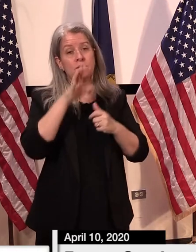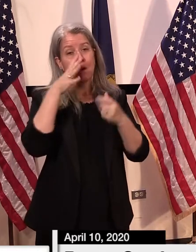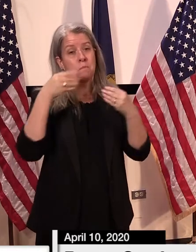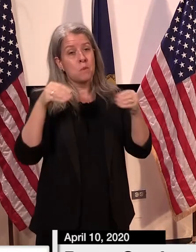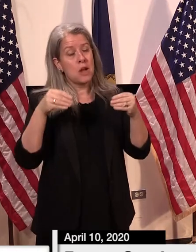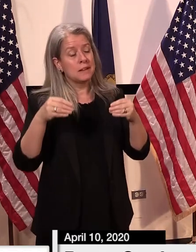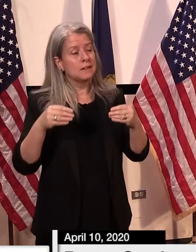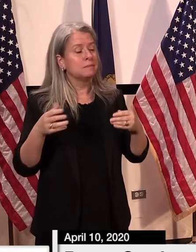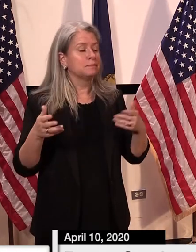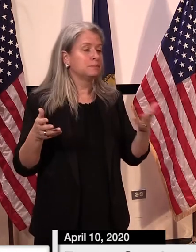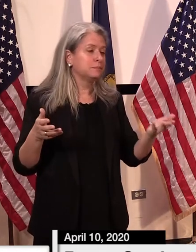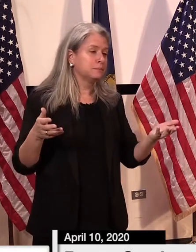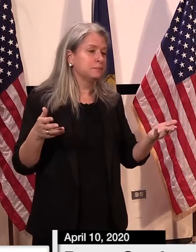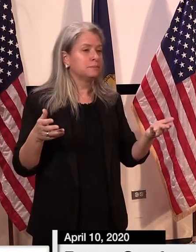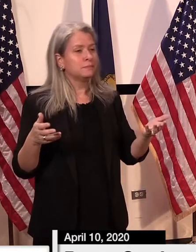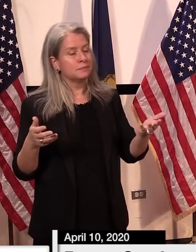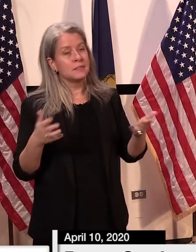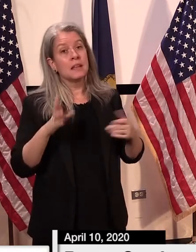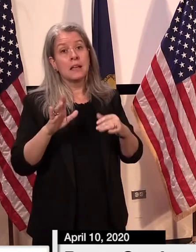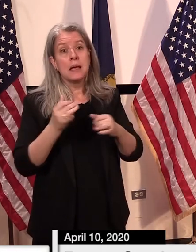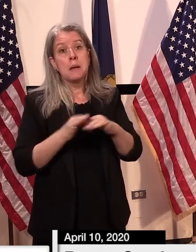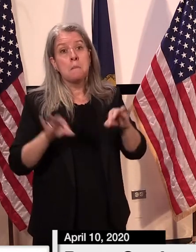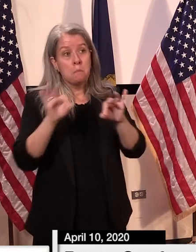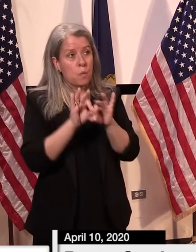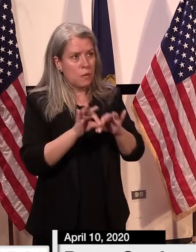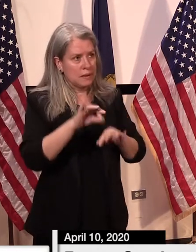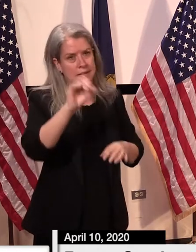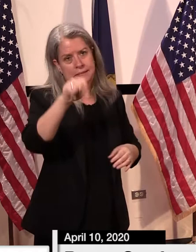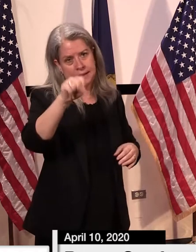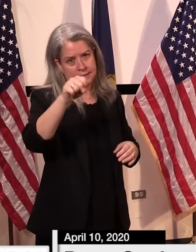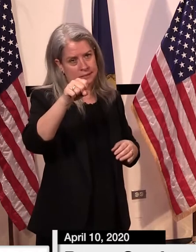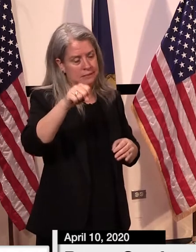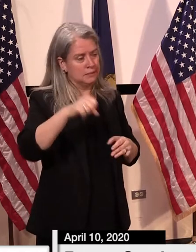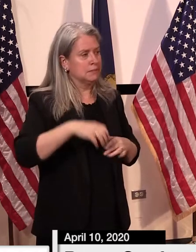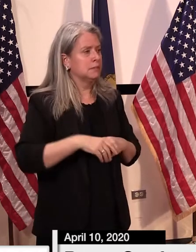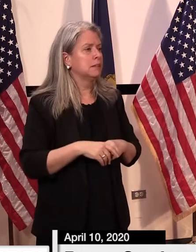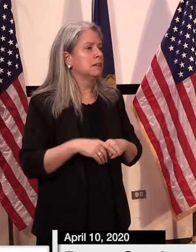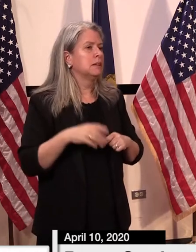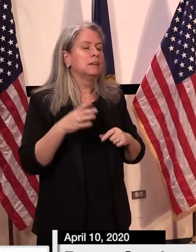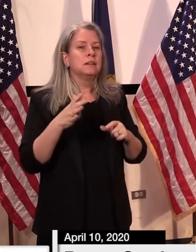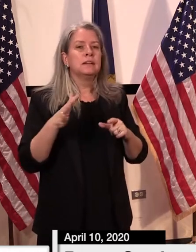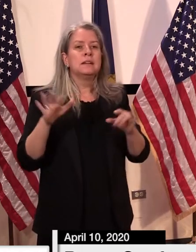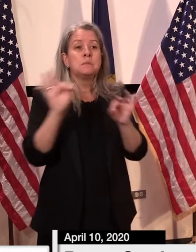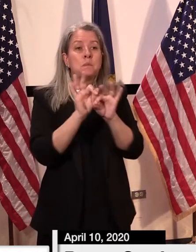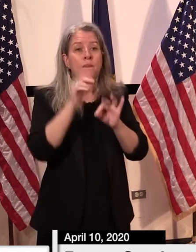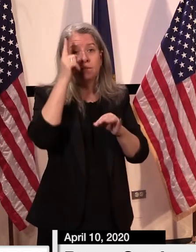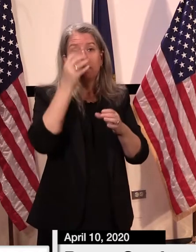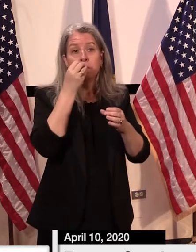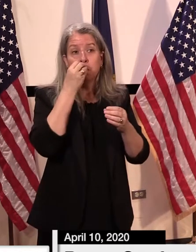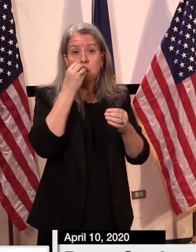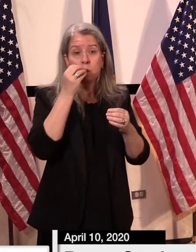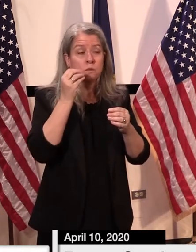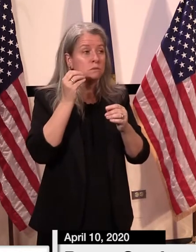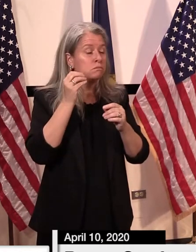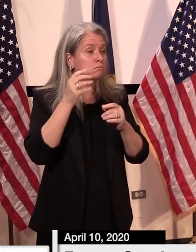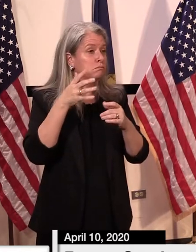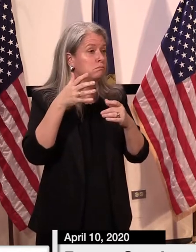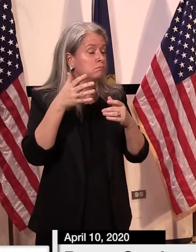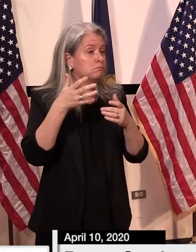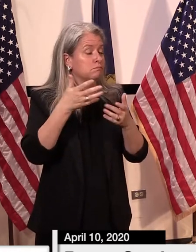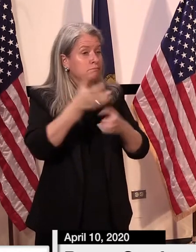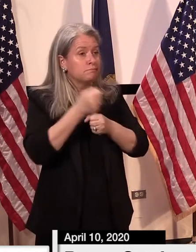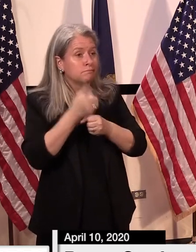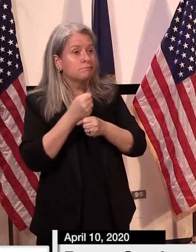uh, they are, uh, of course, important, uh, to the supply chain, important to, uh, the food supply to, uh, to Vermonters.